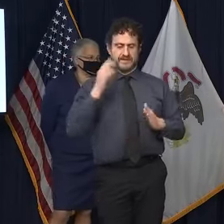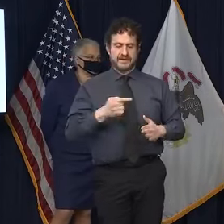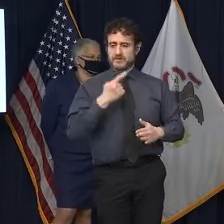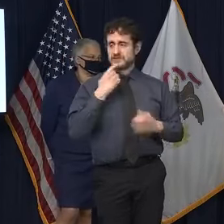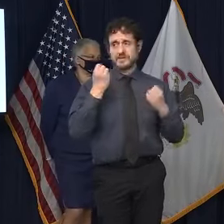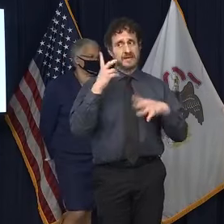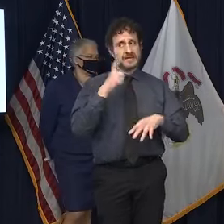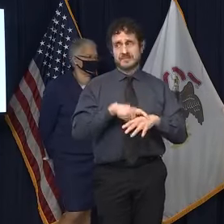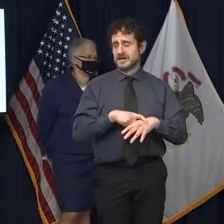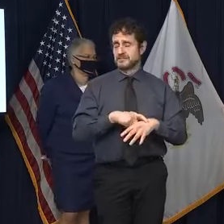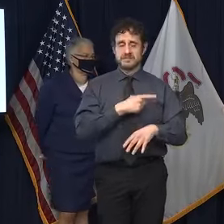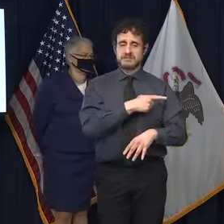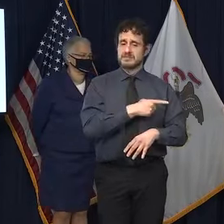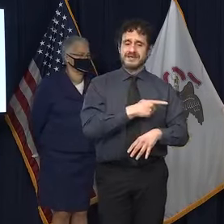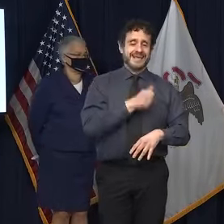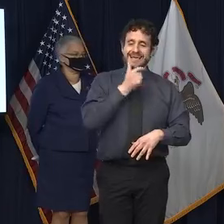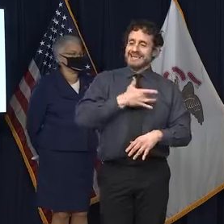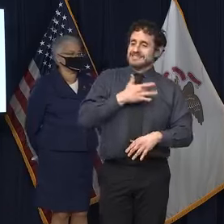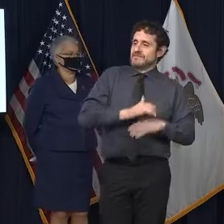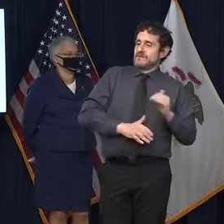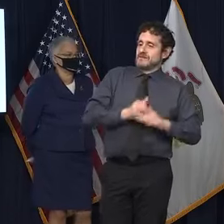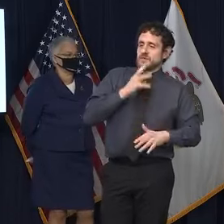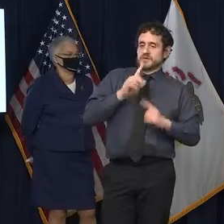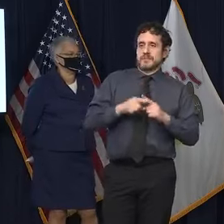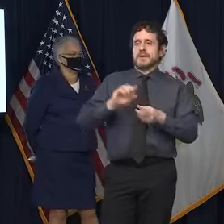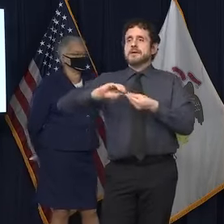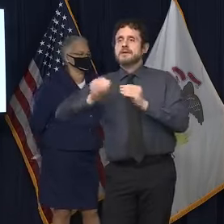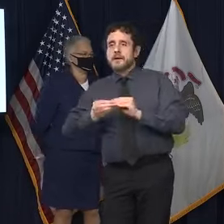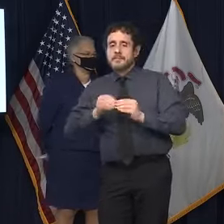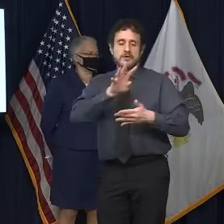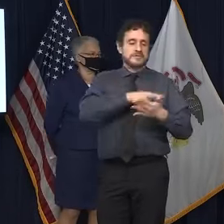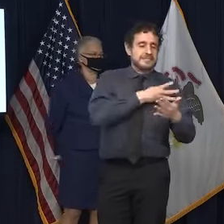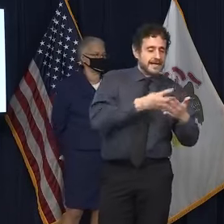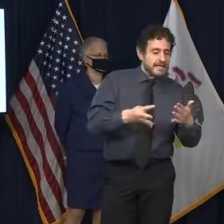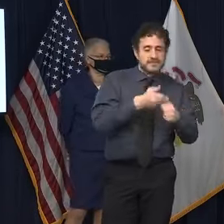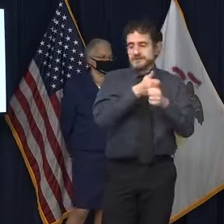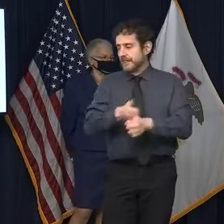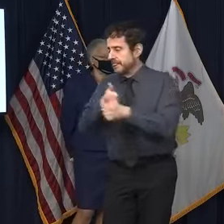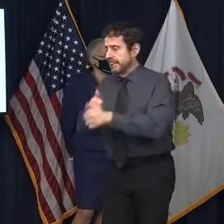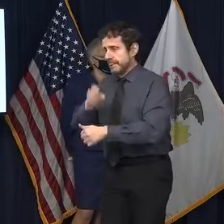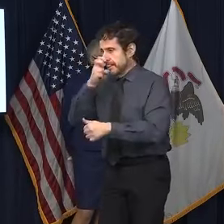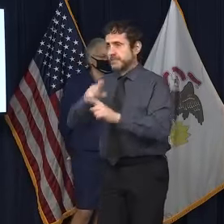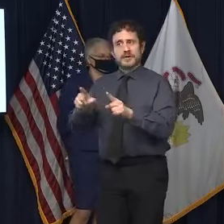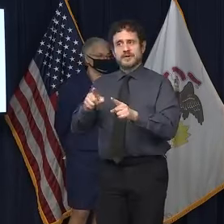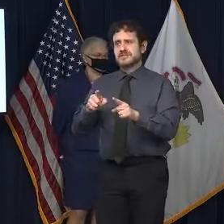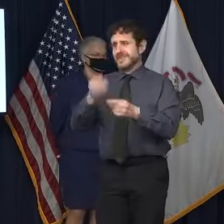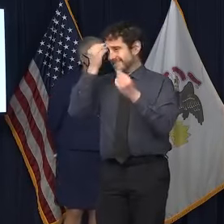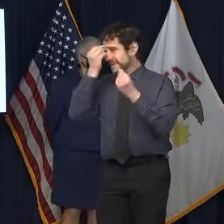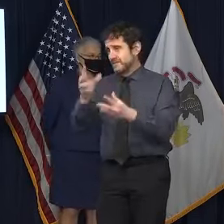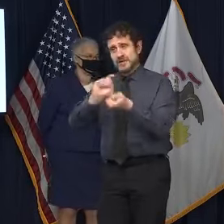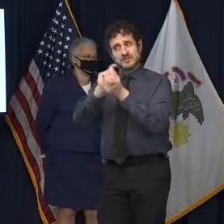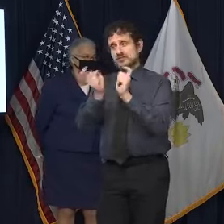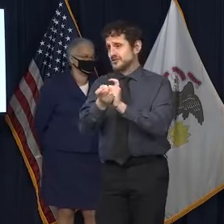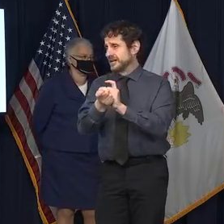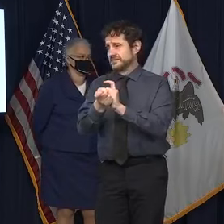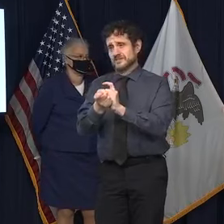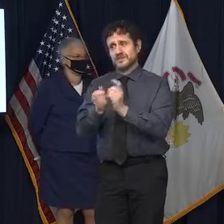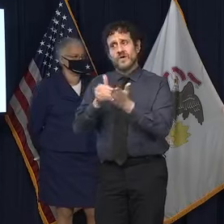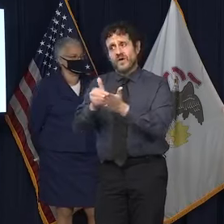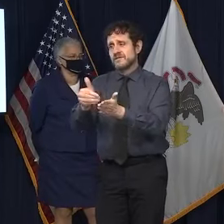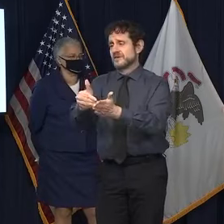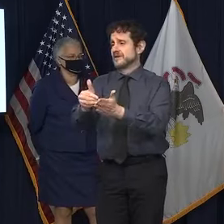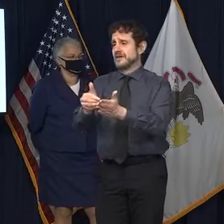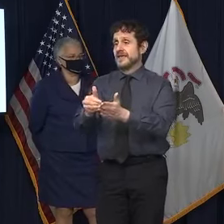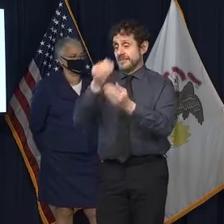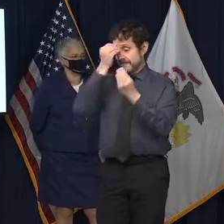many times that he's not comfortable speaking too much about numbers because things do change on a literally hourly basis. This is information from just this morning.